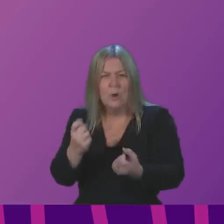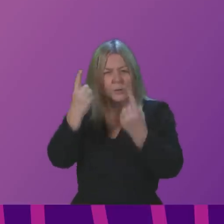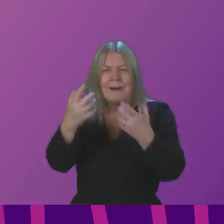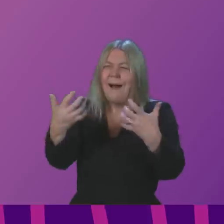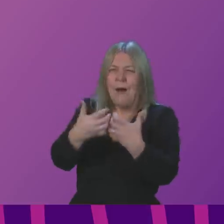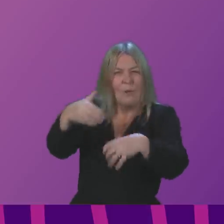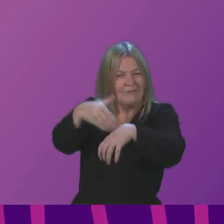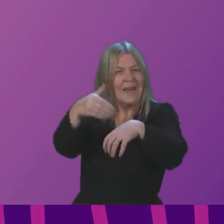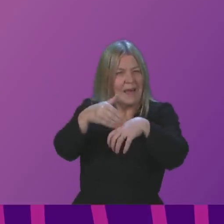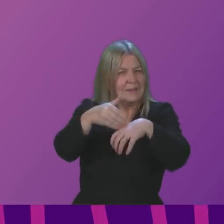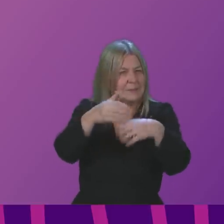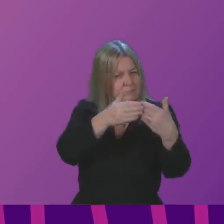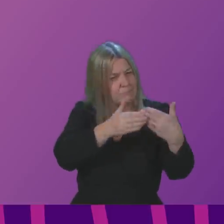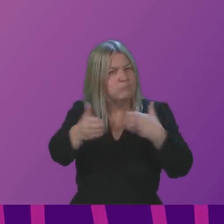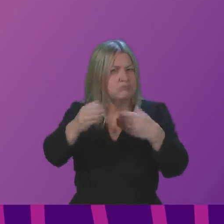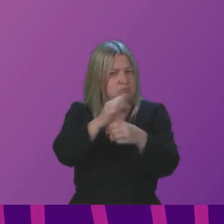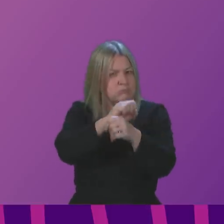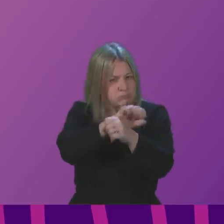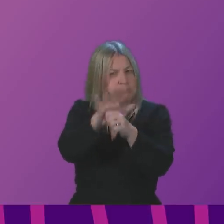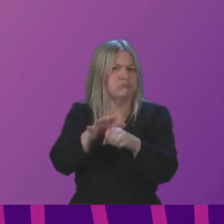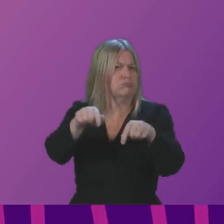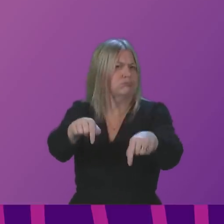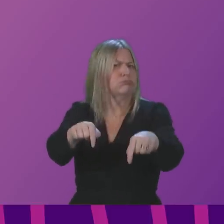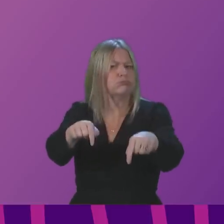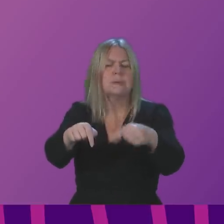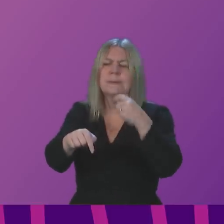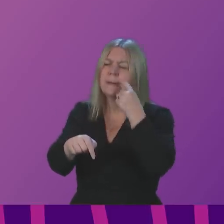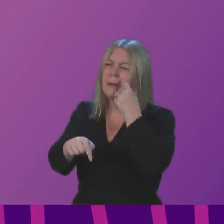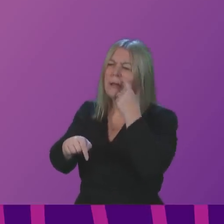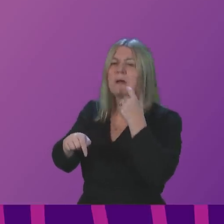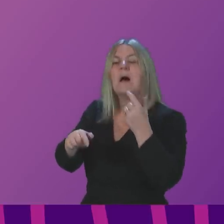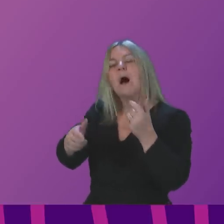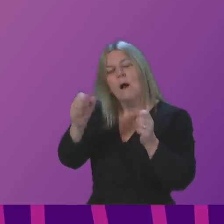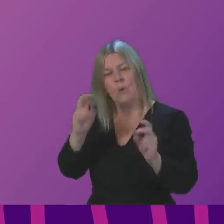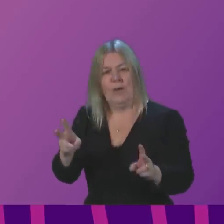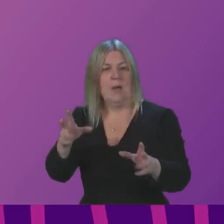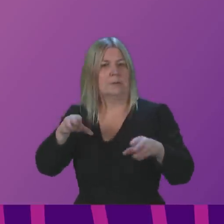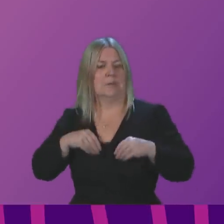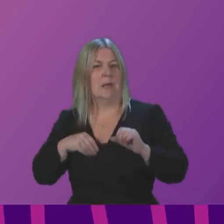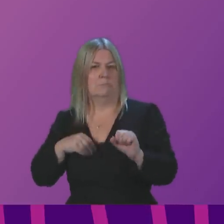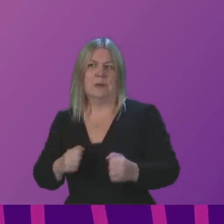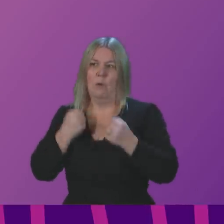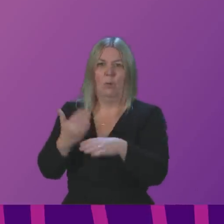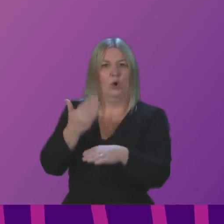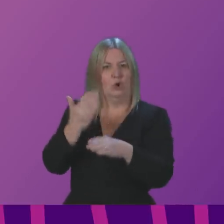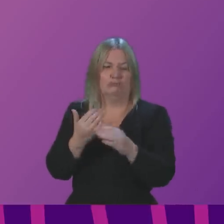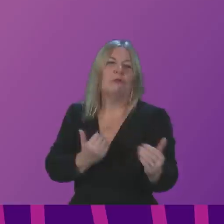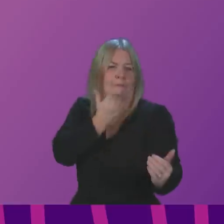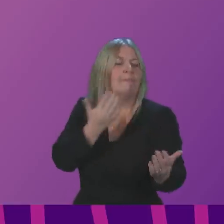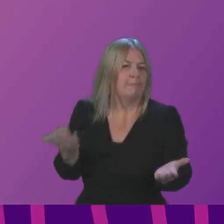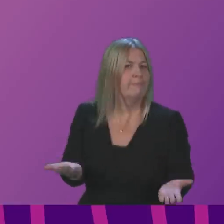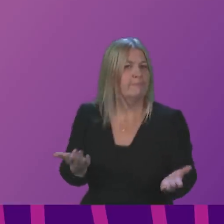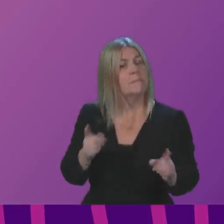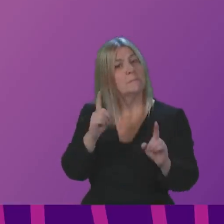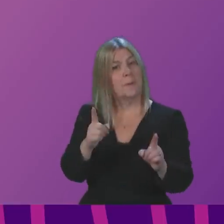don't accept that our response has not been equal to the scale of the challenge, but I do absolutely accept that our response and the